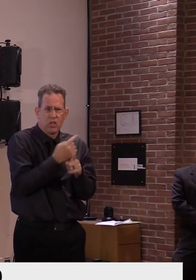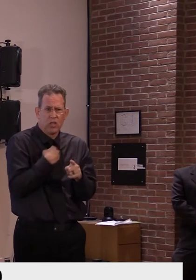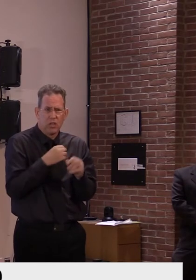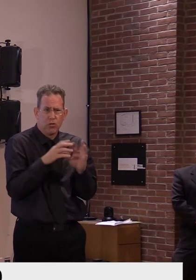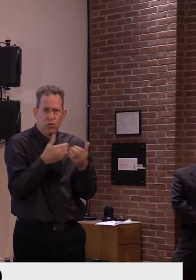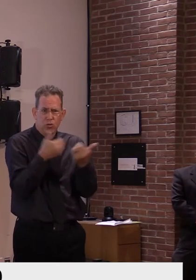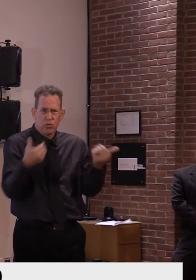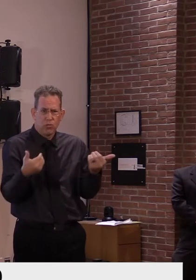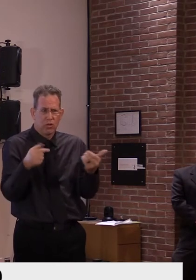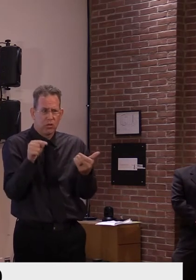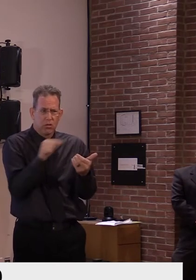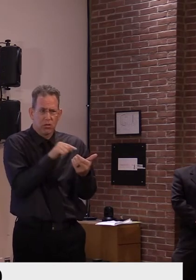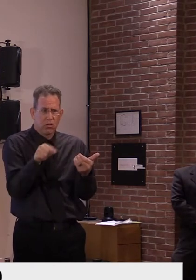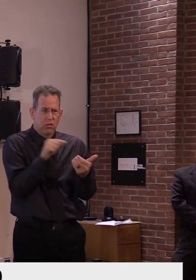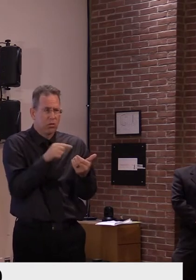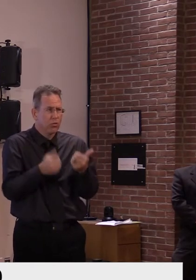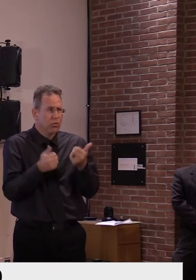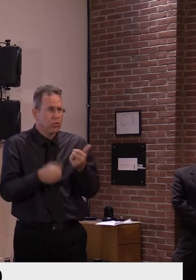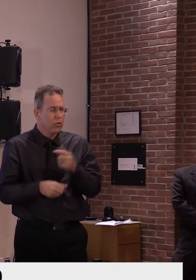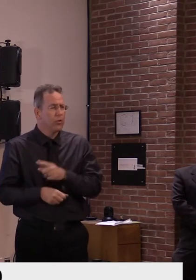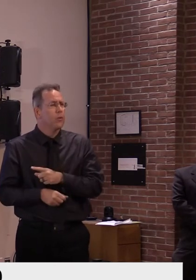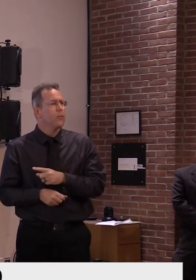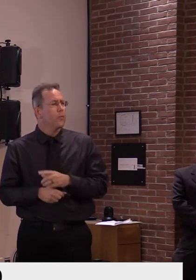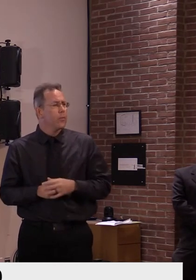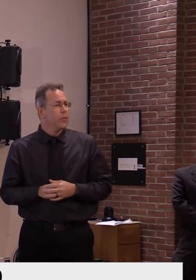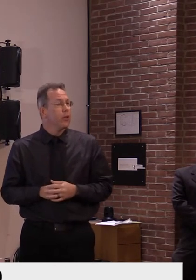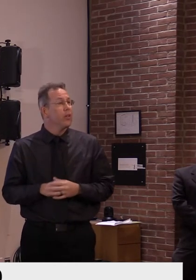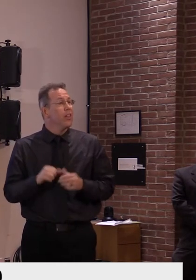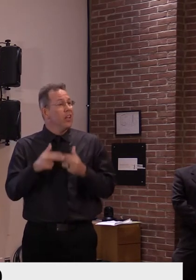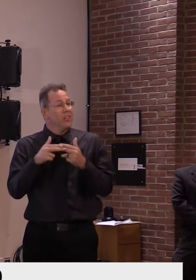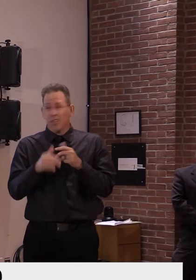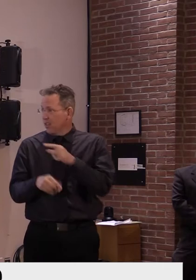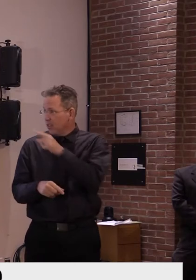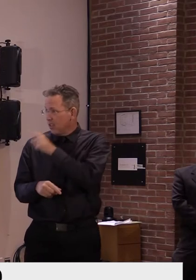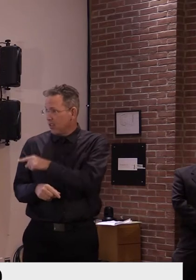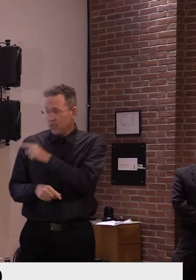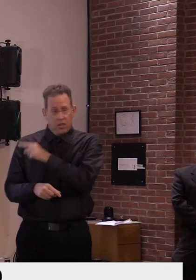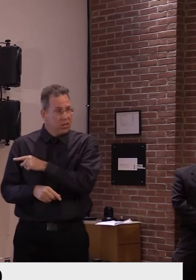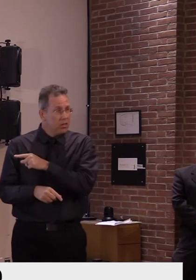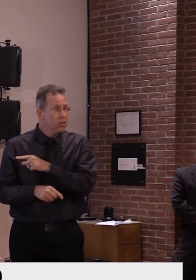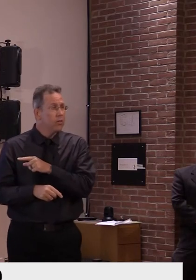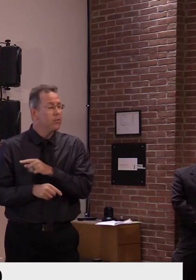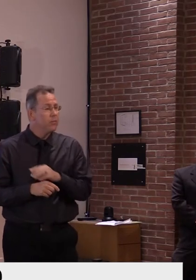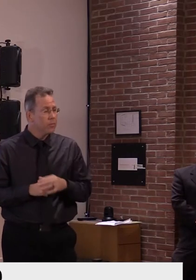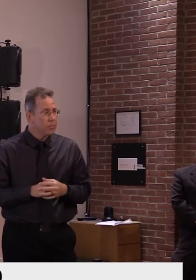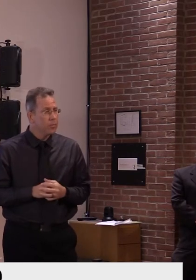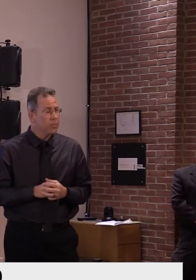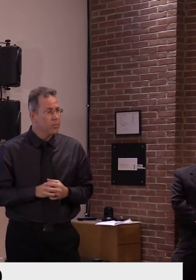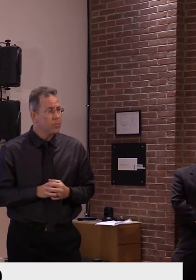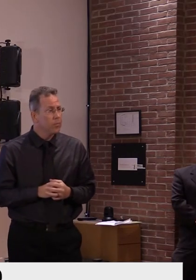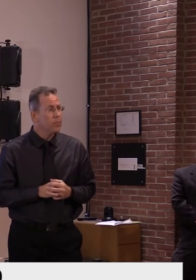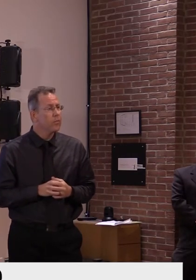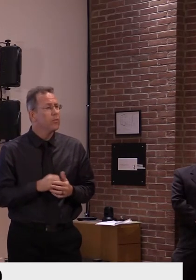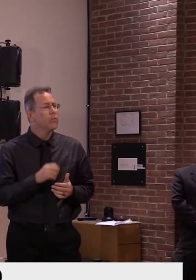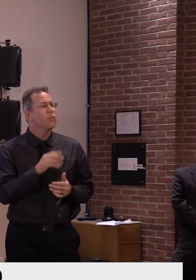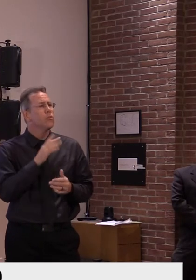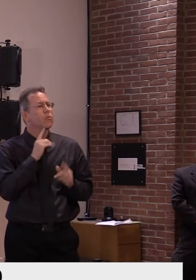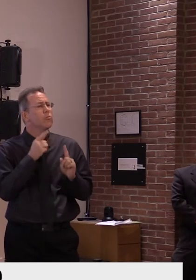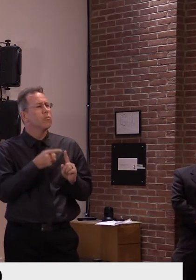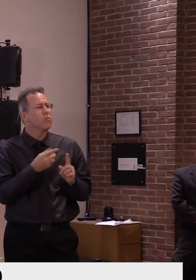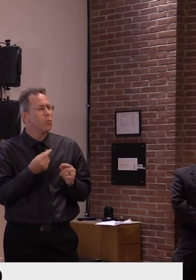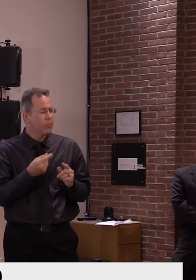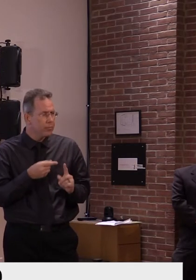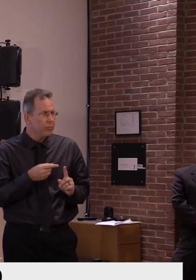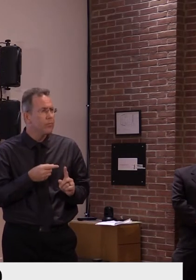this, this slide is purely regarding, um, who has been exposed at the time